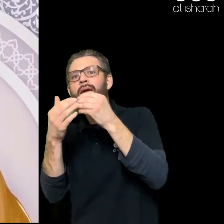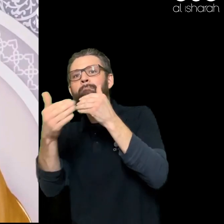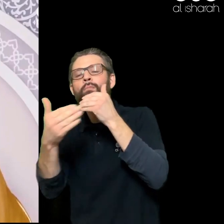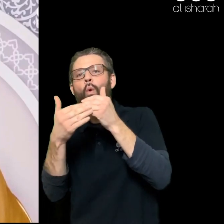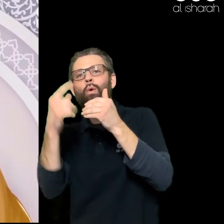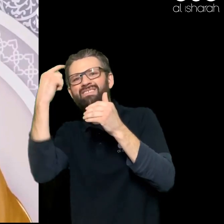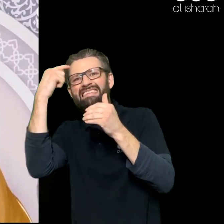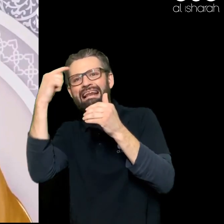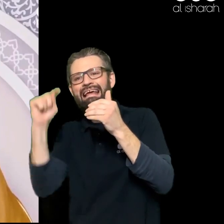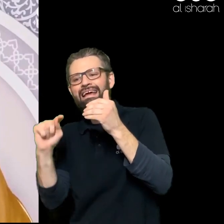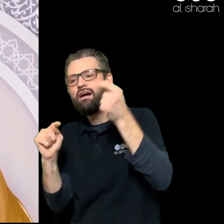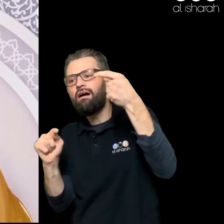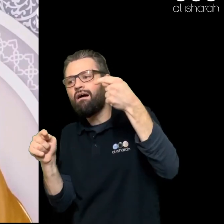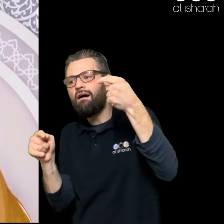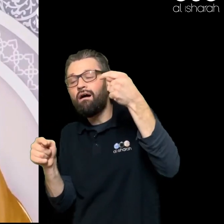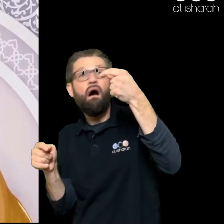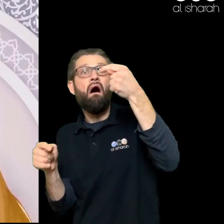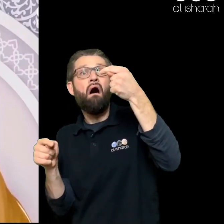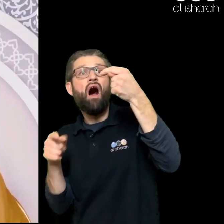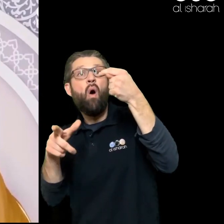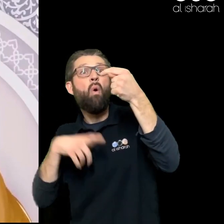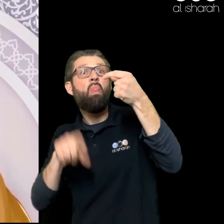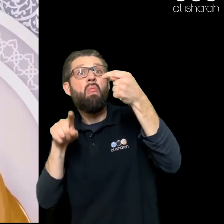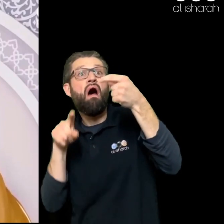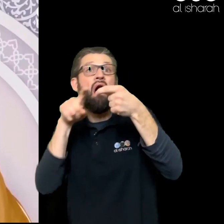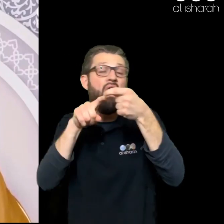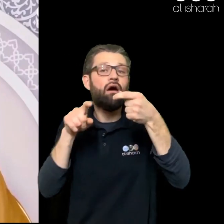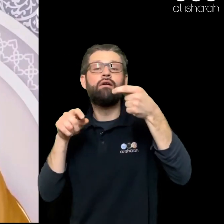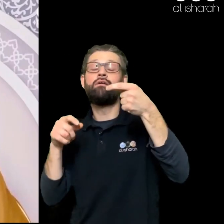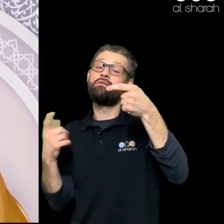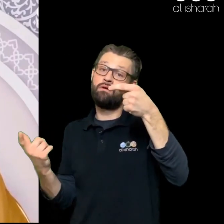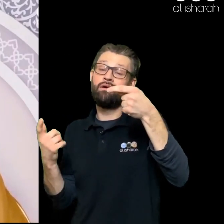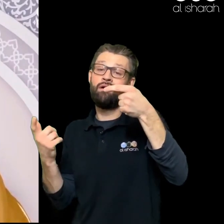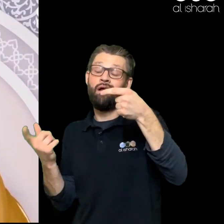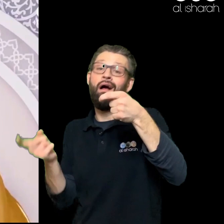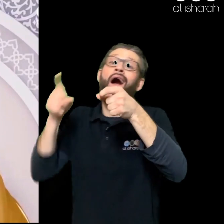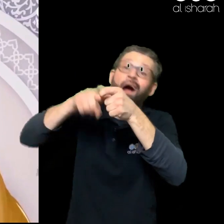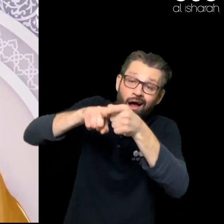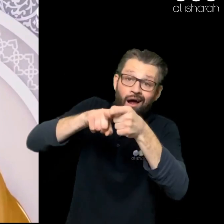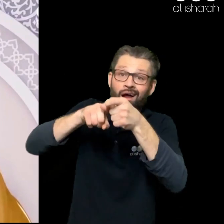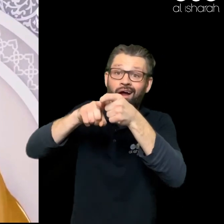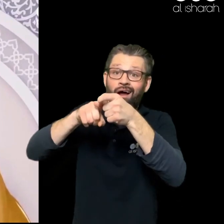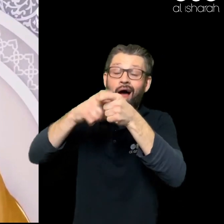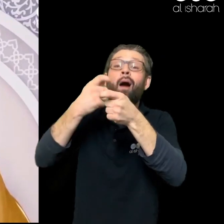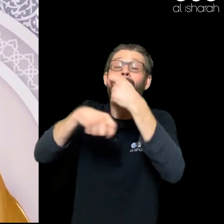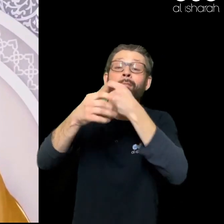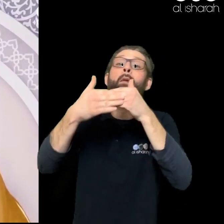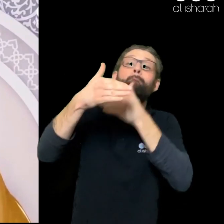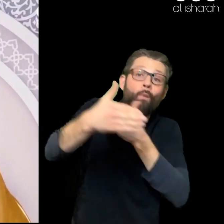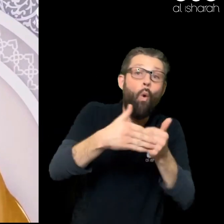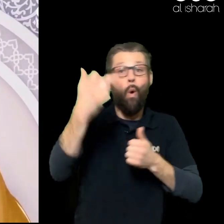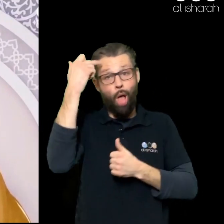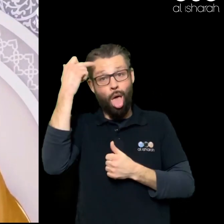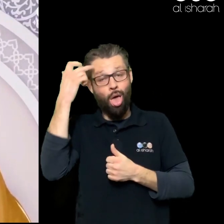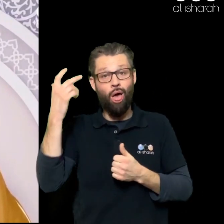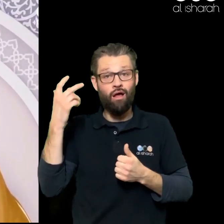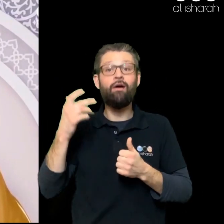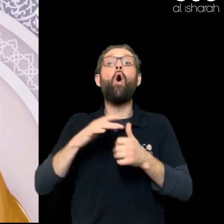One of two things You either Join them And become Even more foolish Or you realize I've got to Stop somewhere